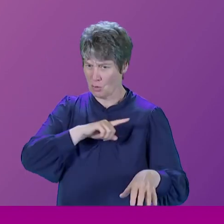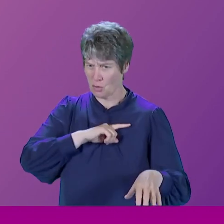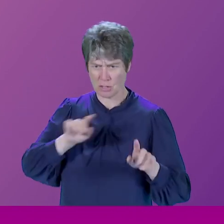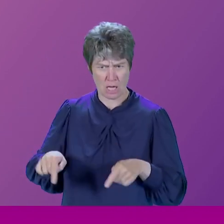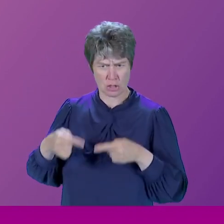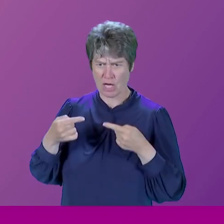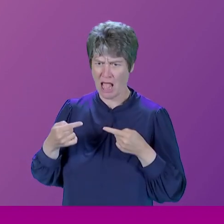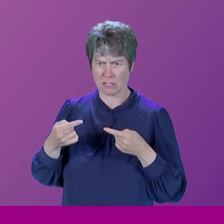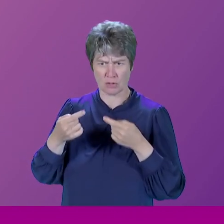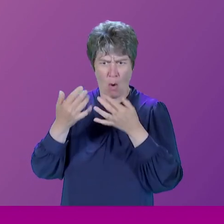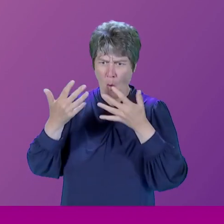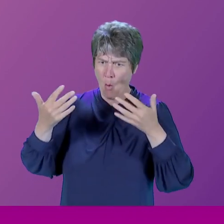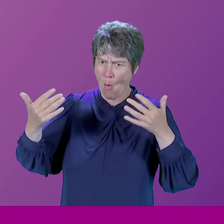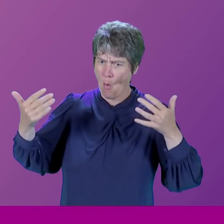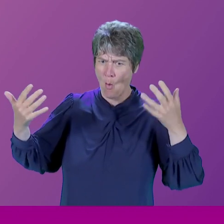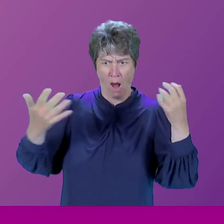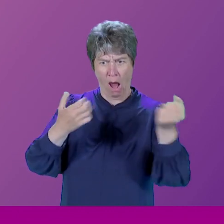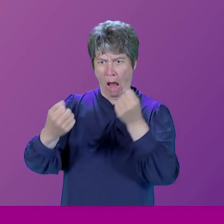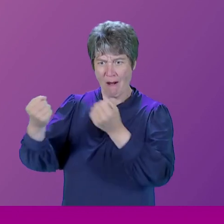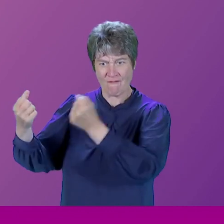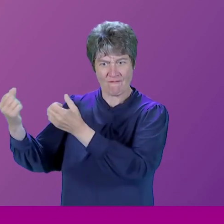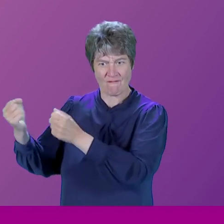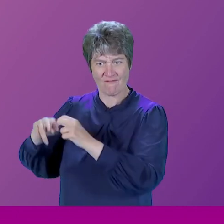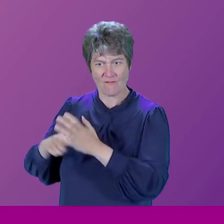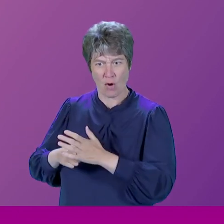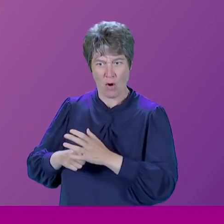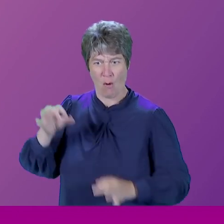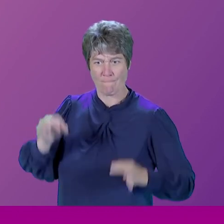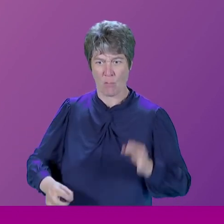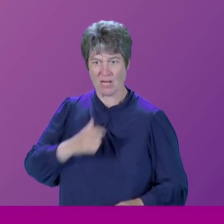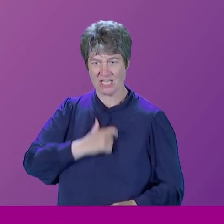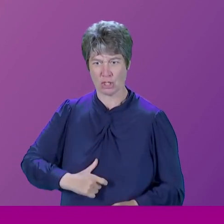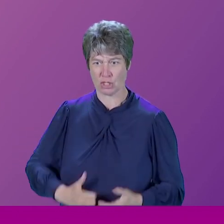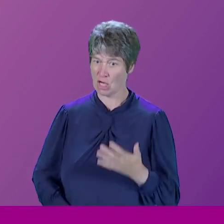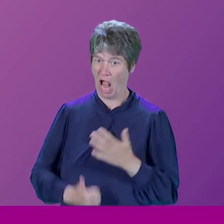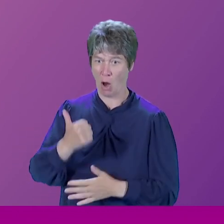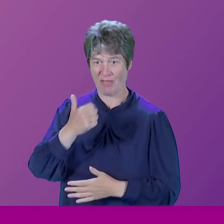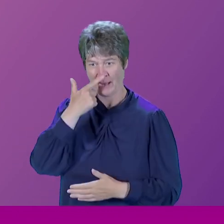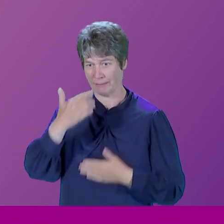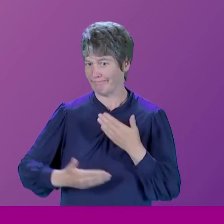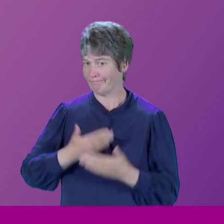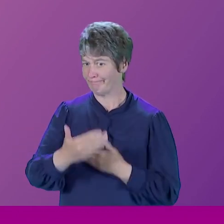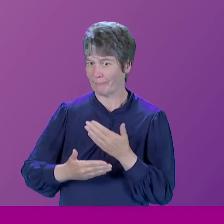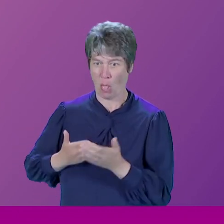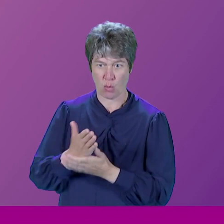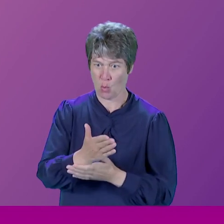on a daily basis as to how politicians, you know, get through each day, really. Well, first of all, to